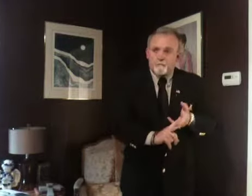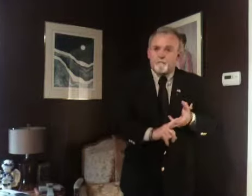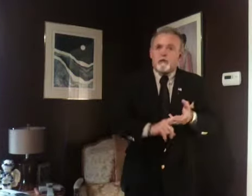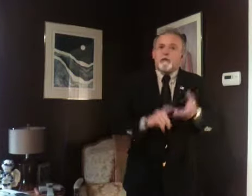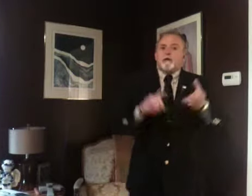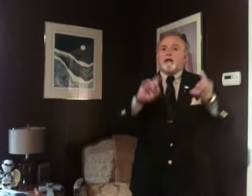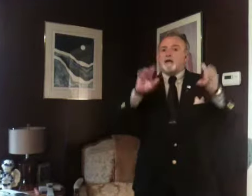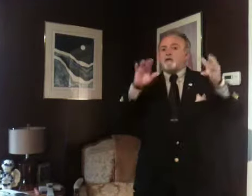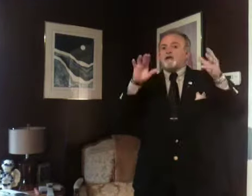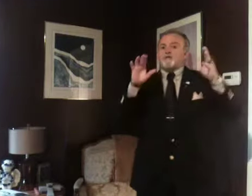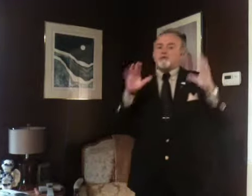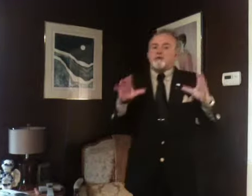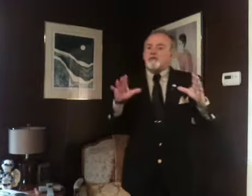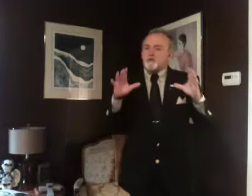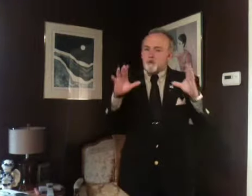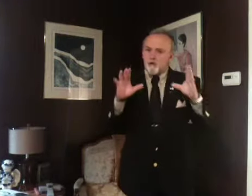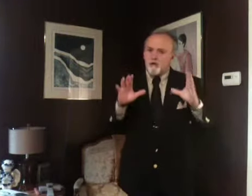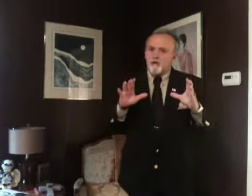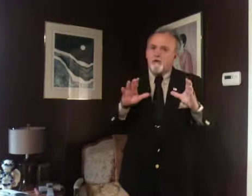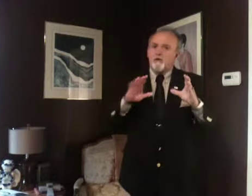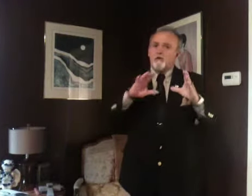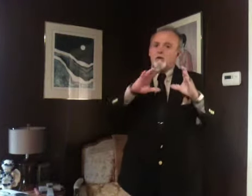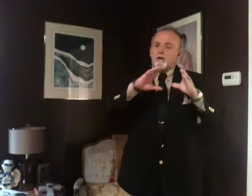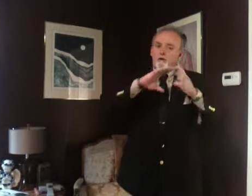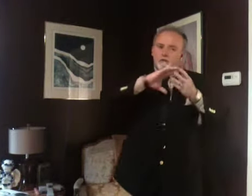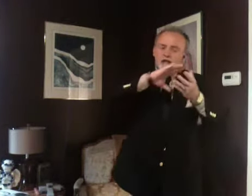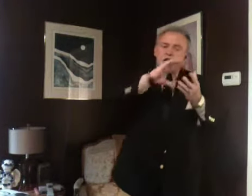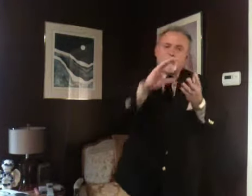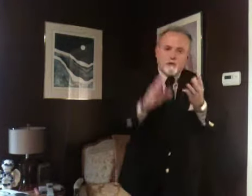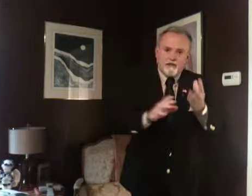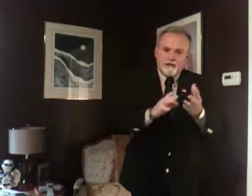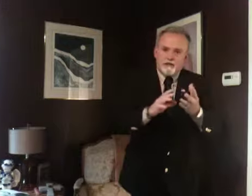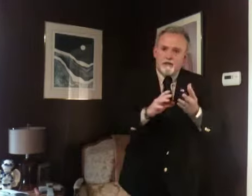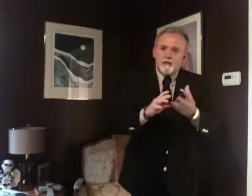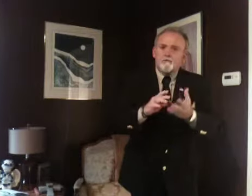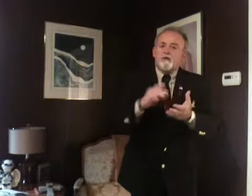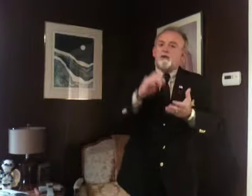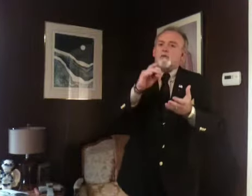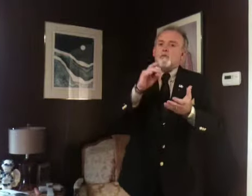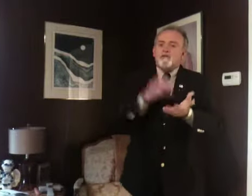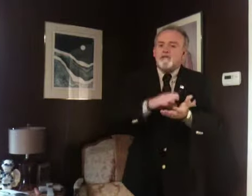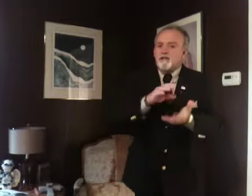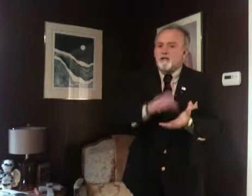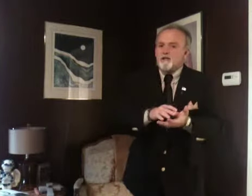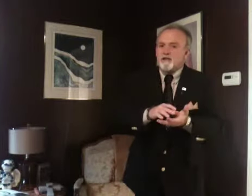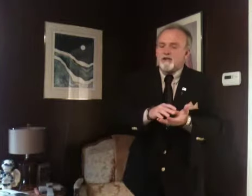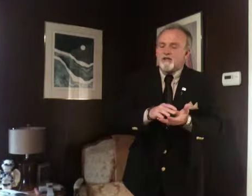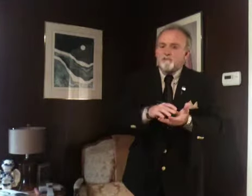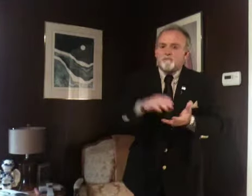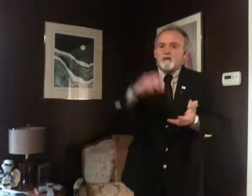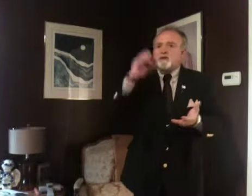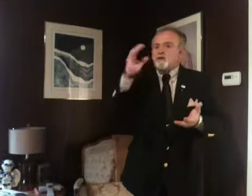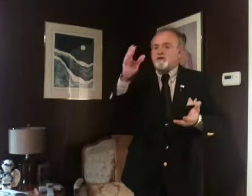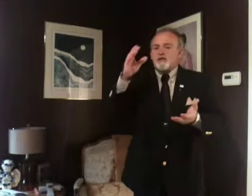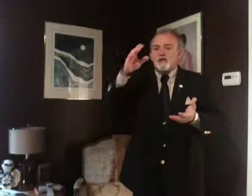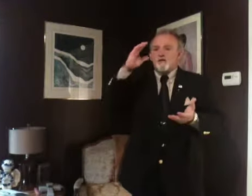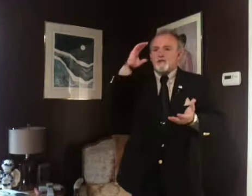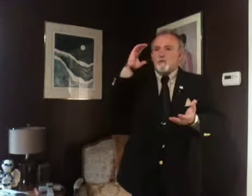Now, I'm going to go through this real kind of quickly, but once I do this, you'll say,